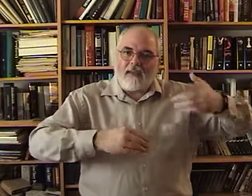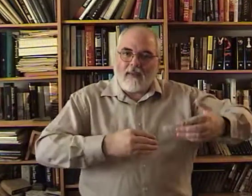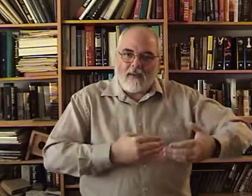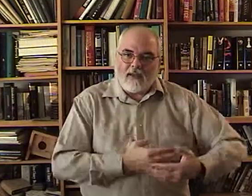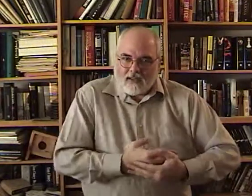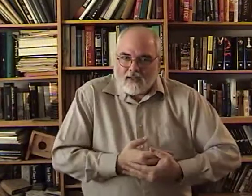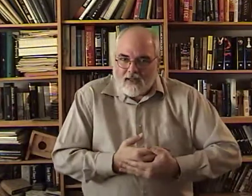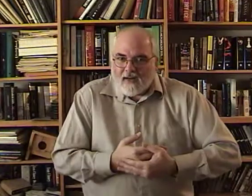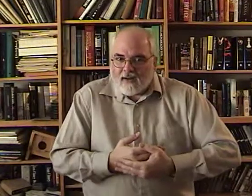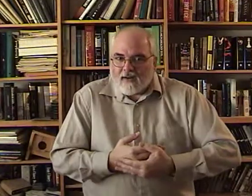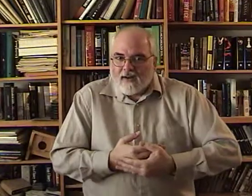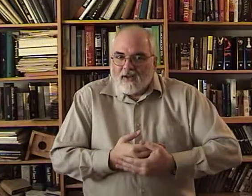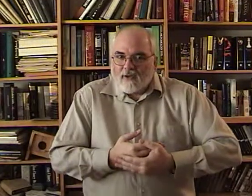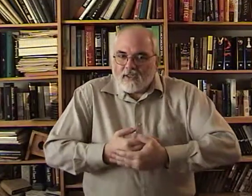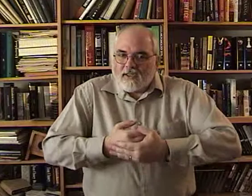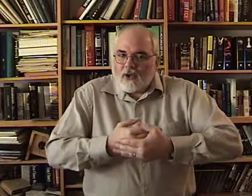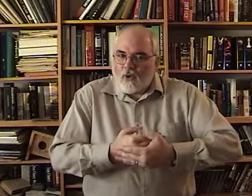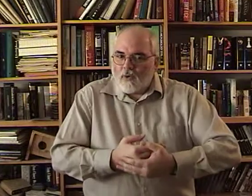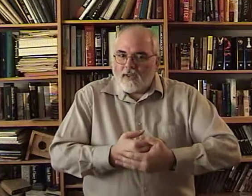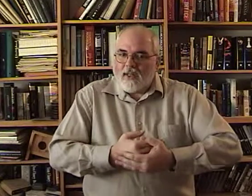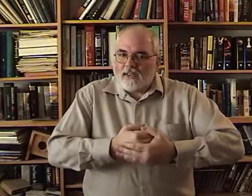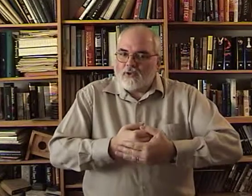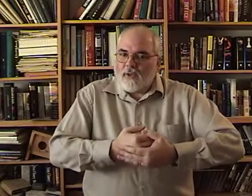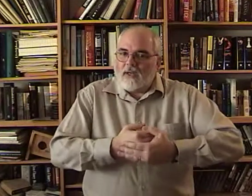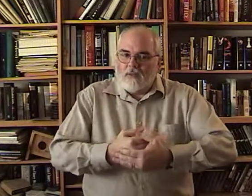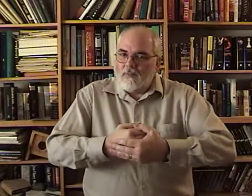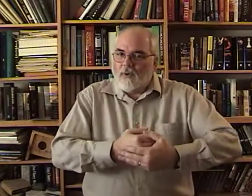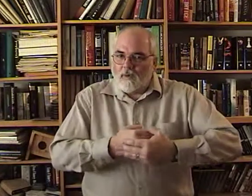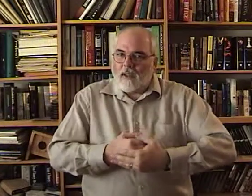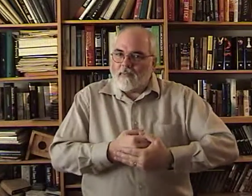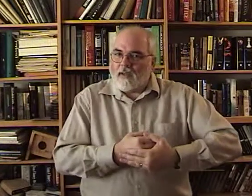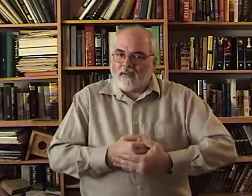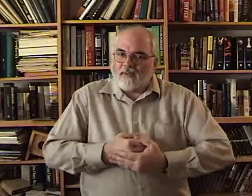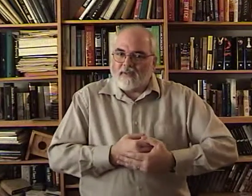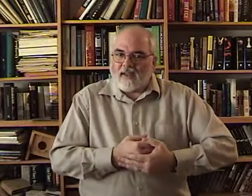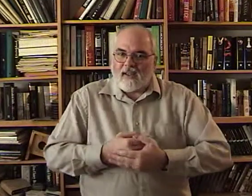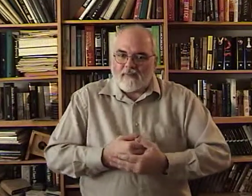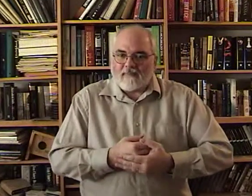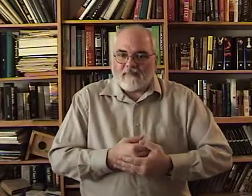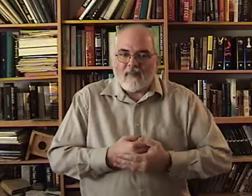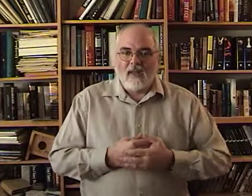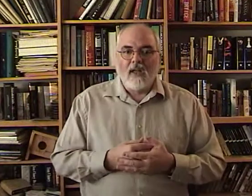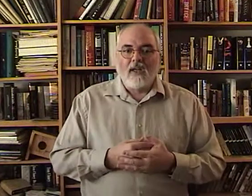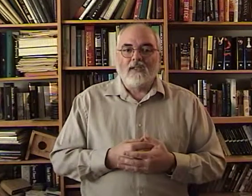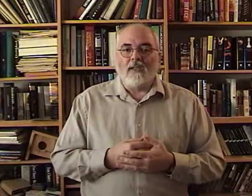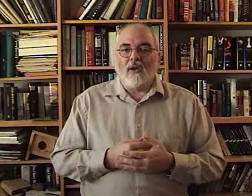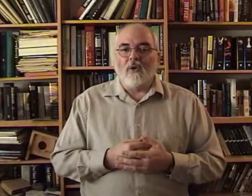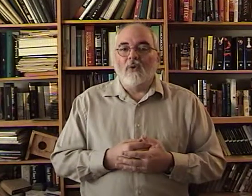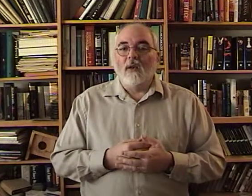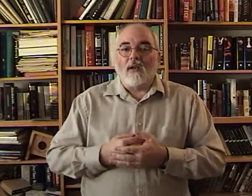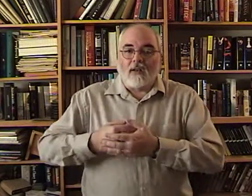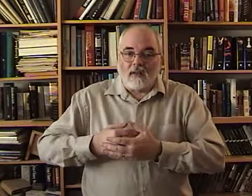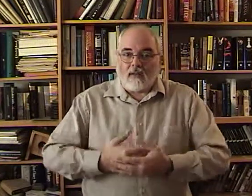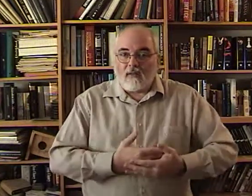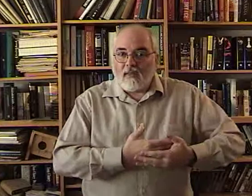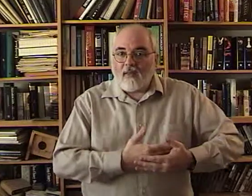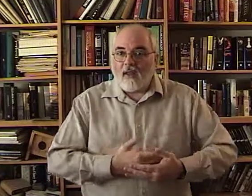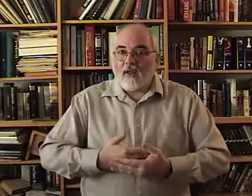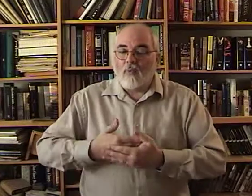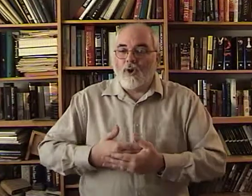The baby is still here. We're still holding that sweet newborn baby. Okay. So. We're